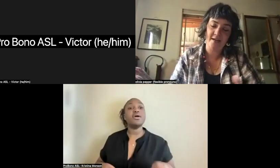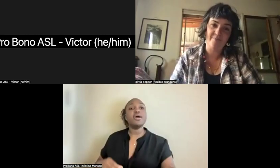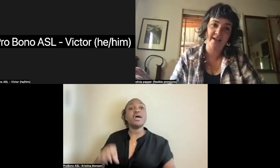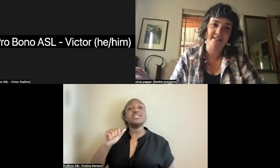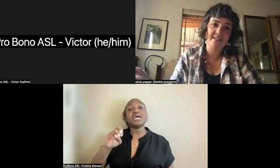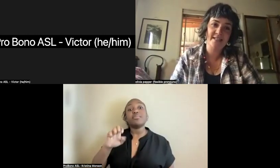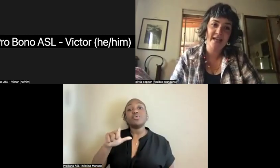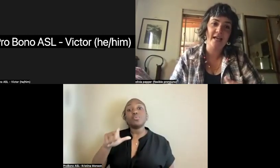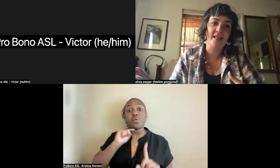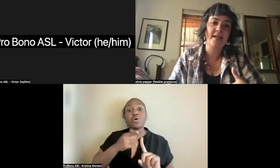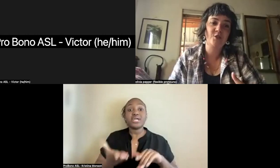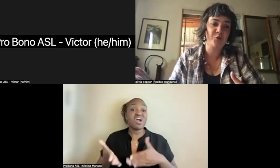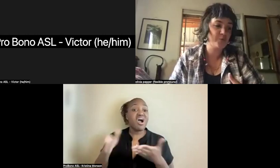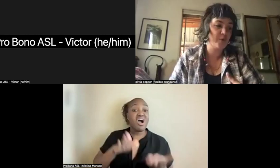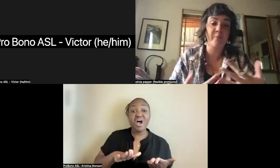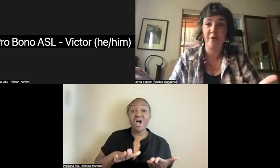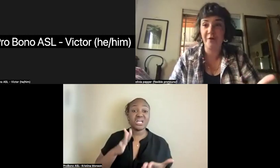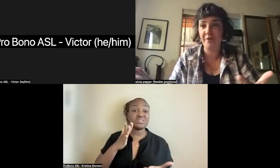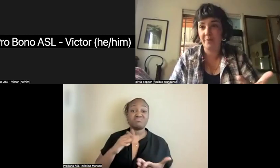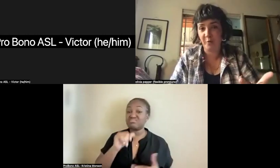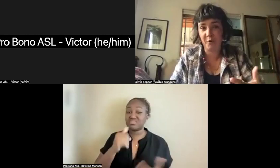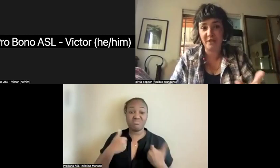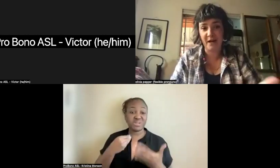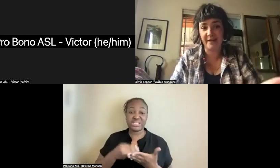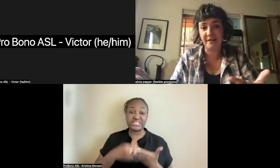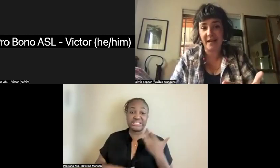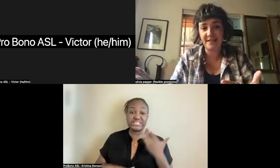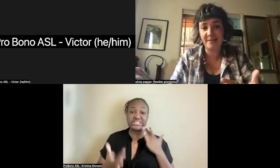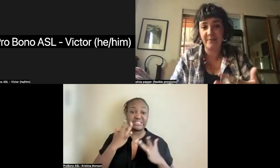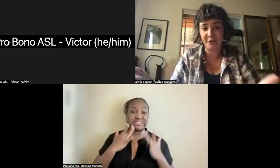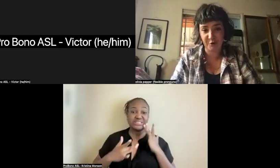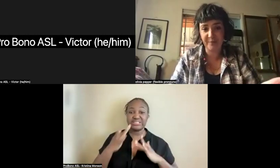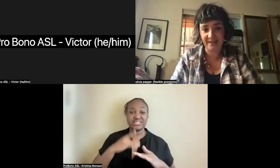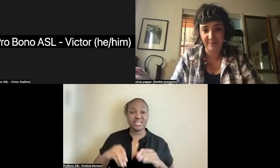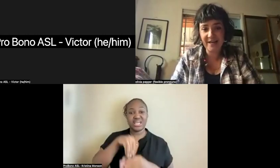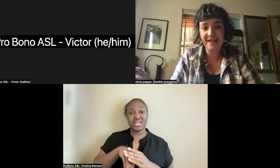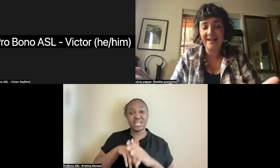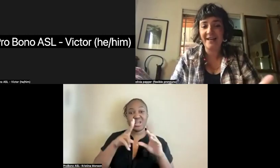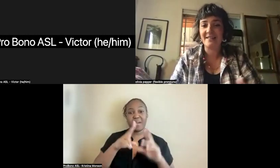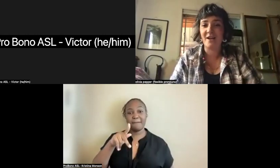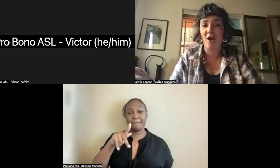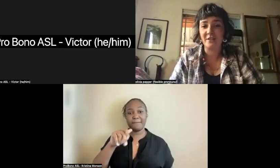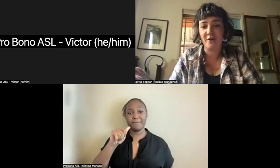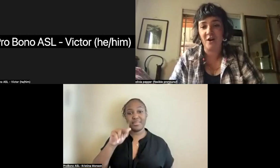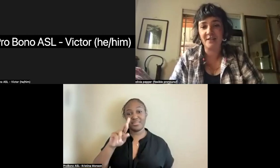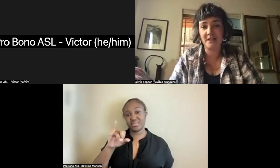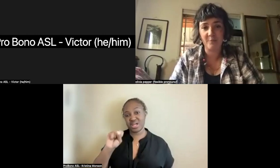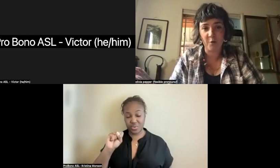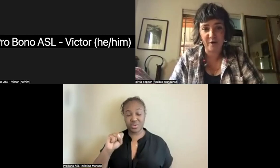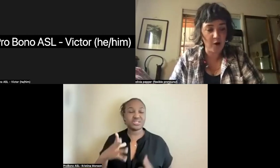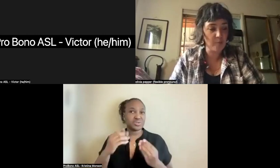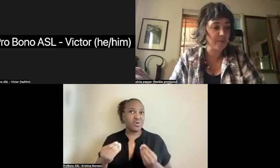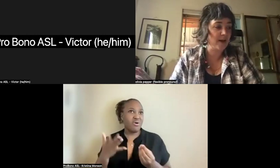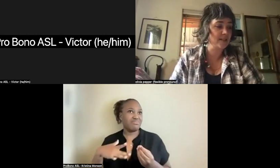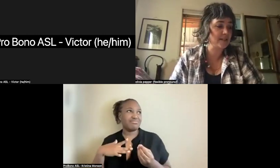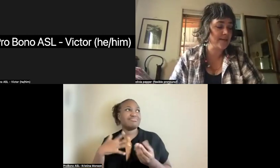And it's, I like to remember the people who died in the last major pandemic, as they often are not spoken